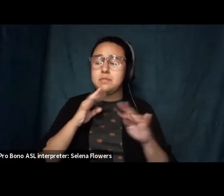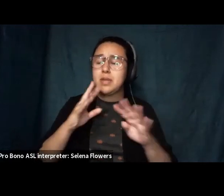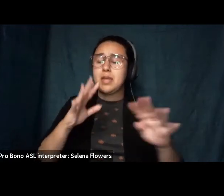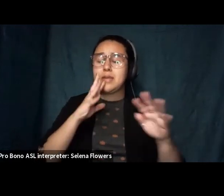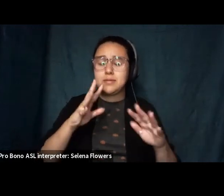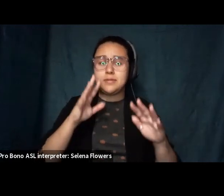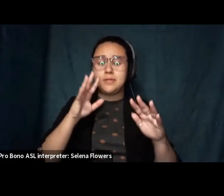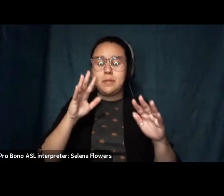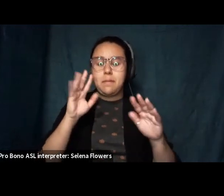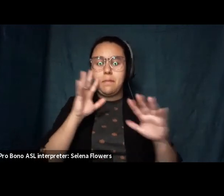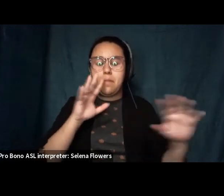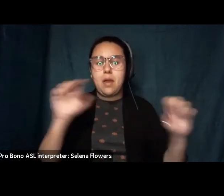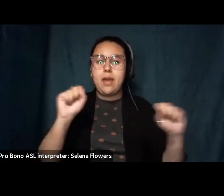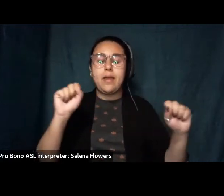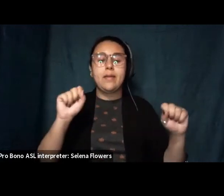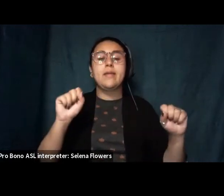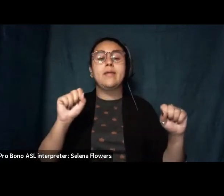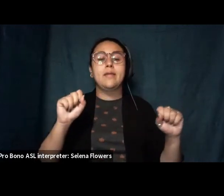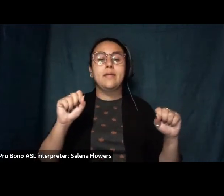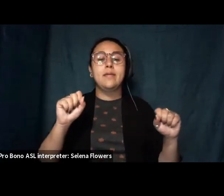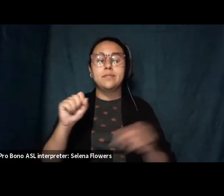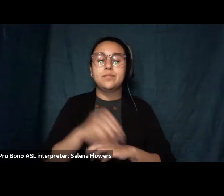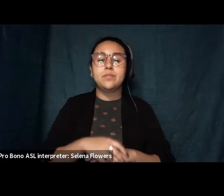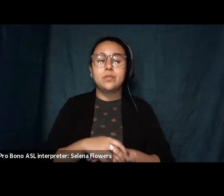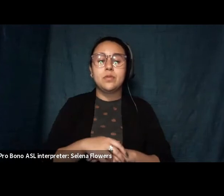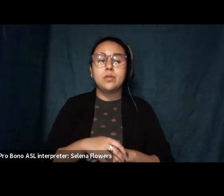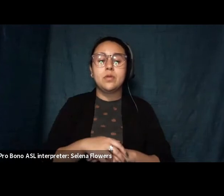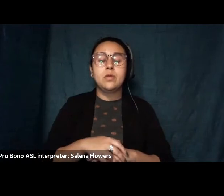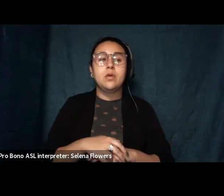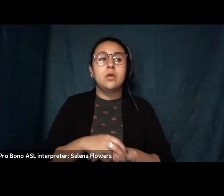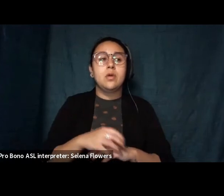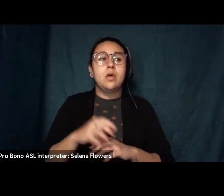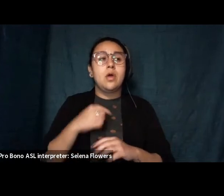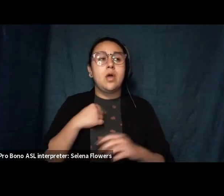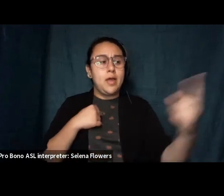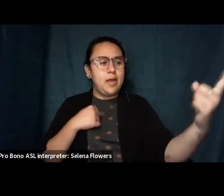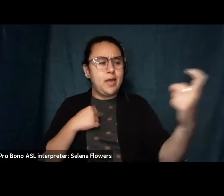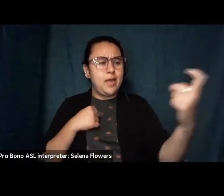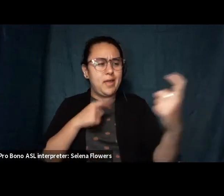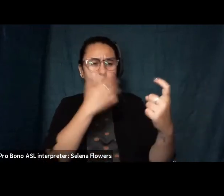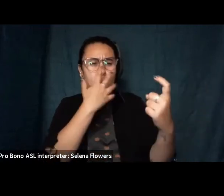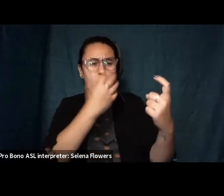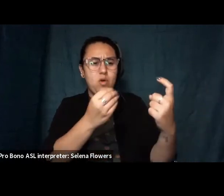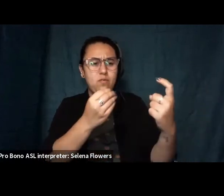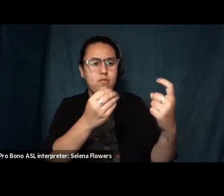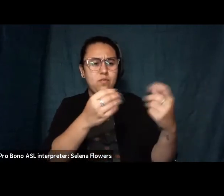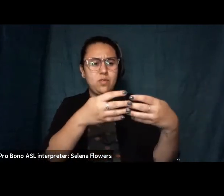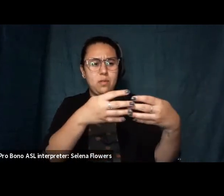bent steps the wolf raised the latch and the door swung wide open years ago now